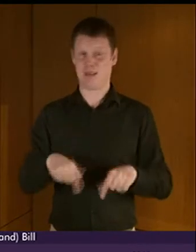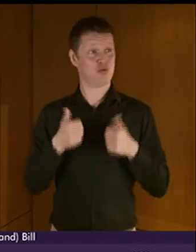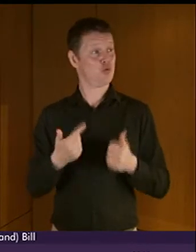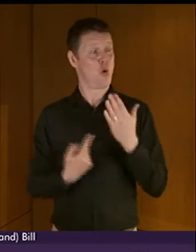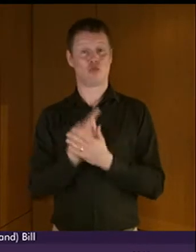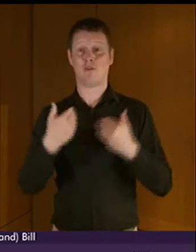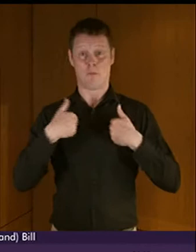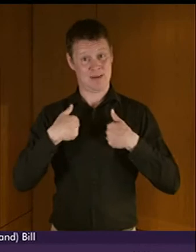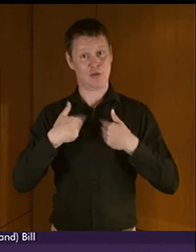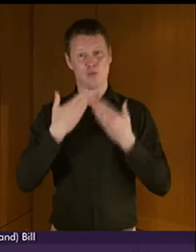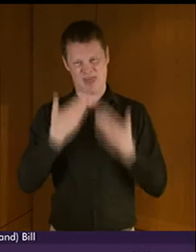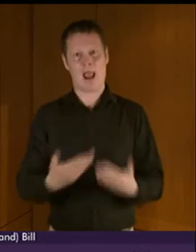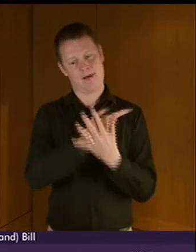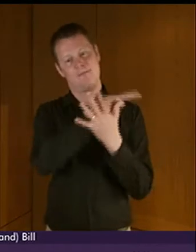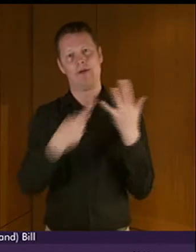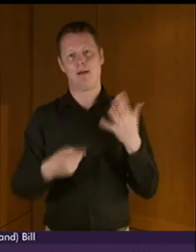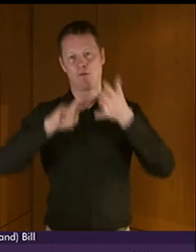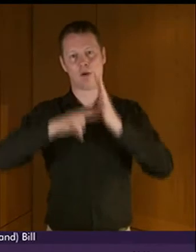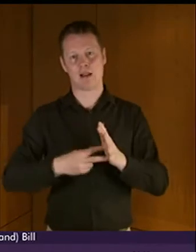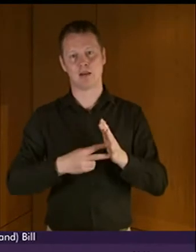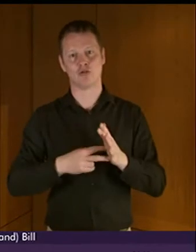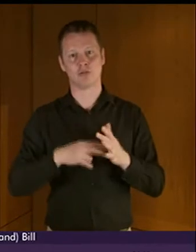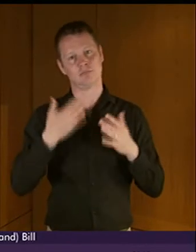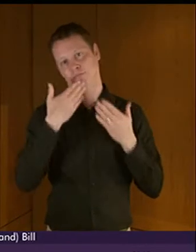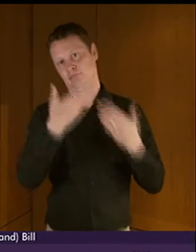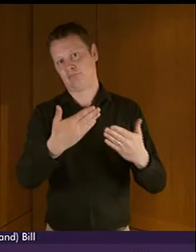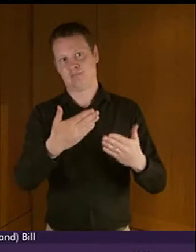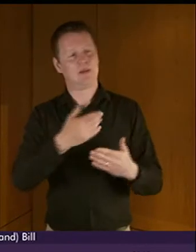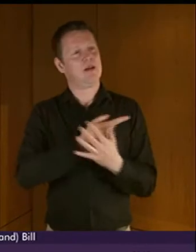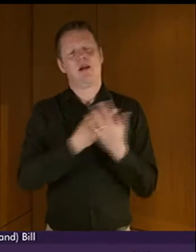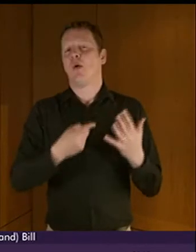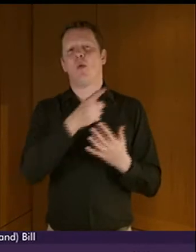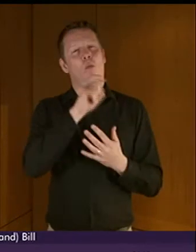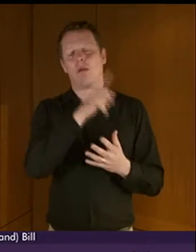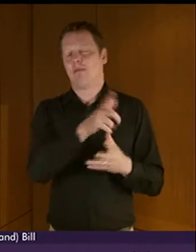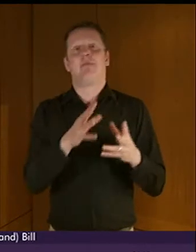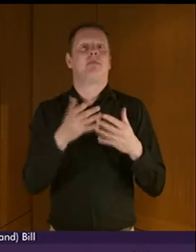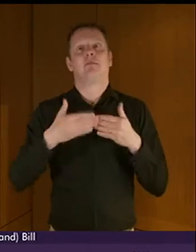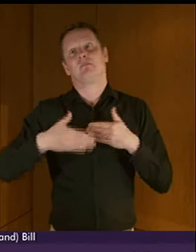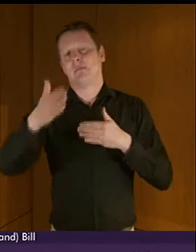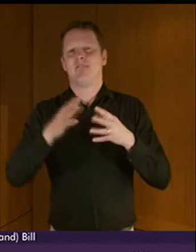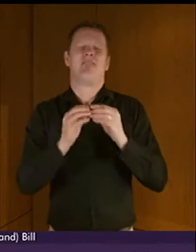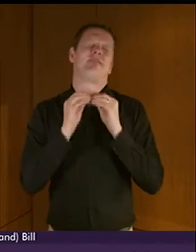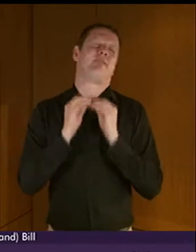to thank these organisations for what I am sure will be an invaluable role in the successful early